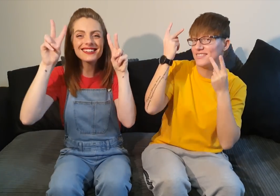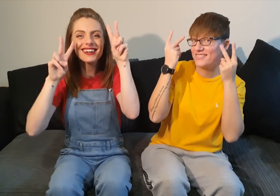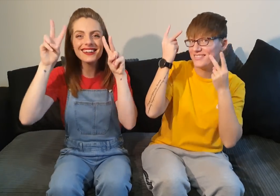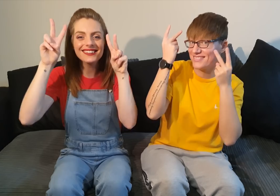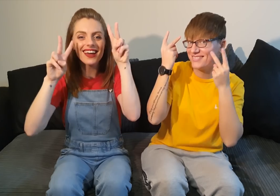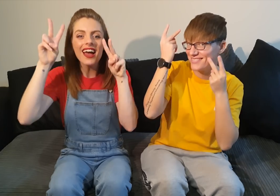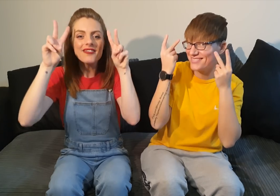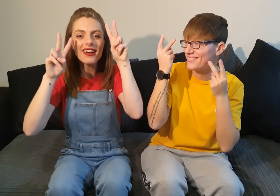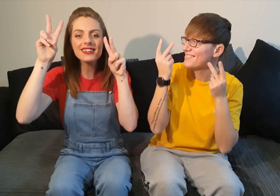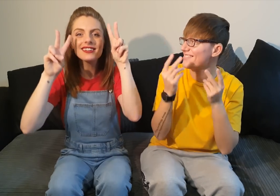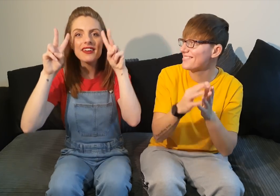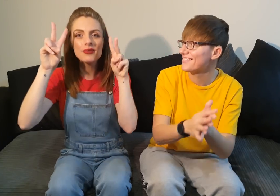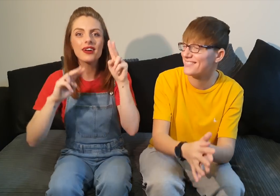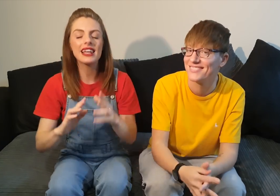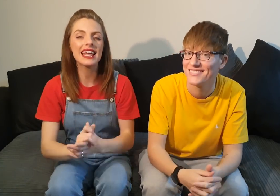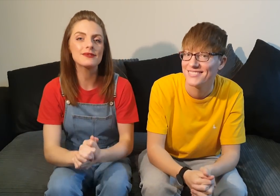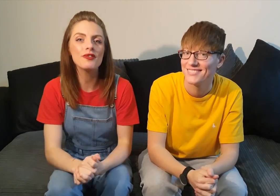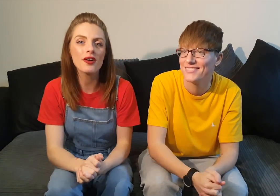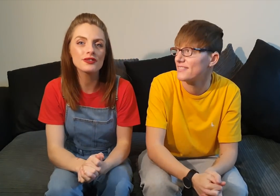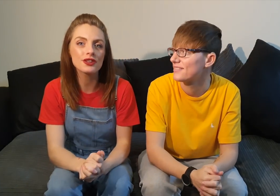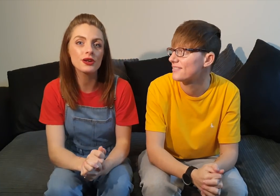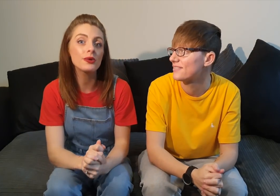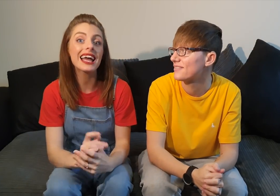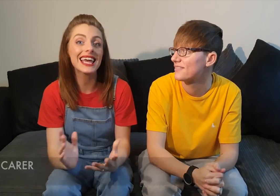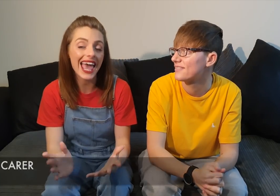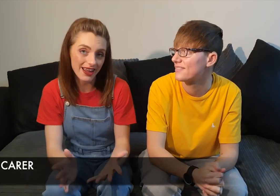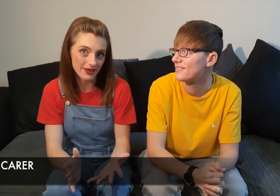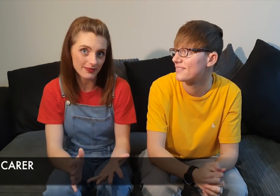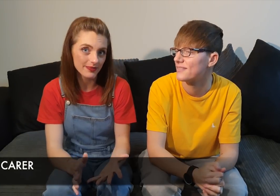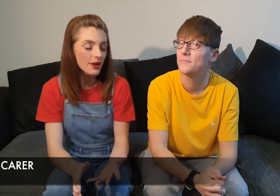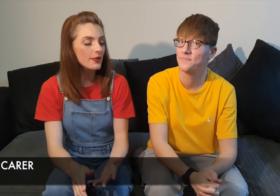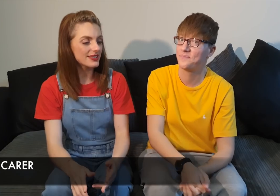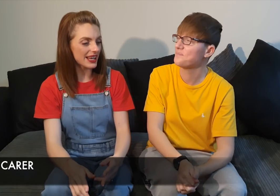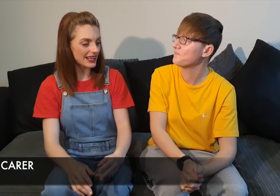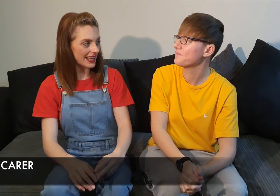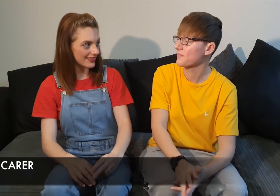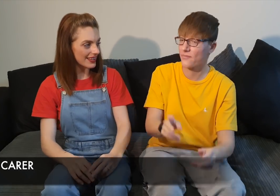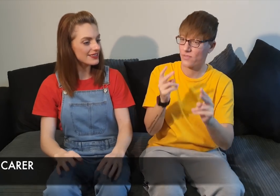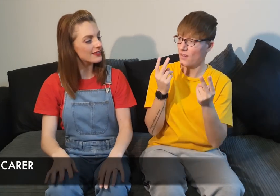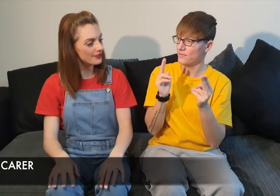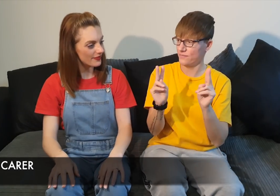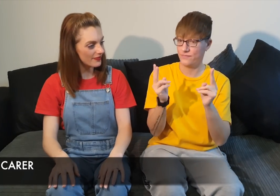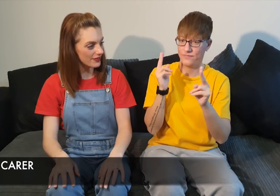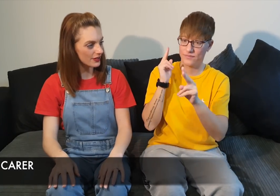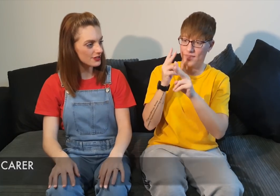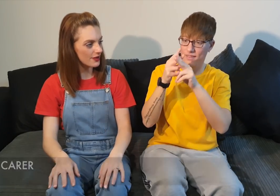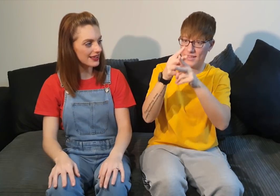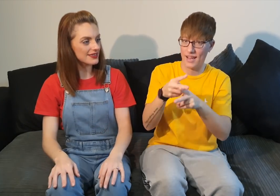optician very good everyone let's move on to carer we sign it like this very good two hands